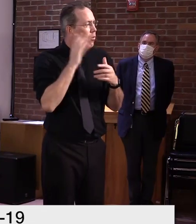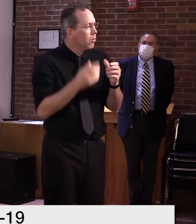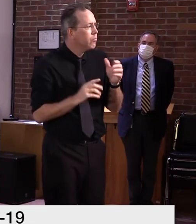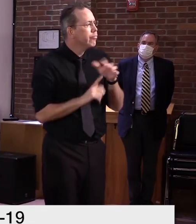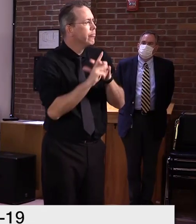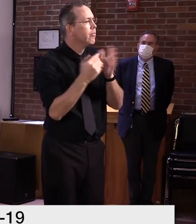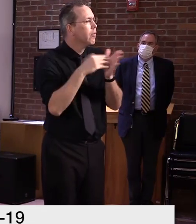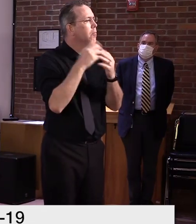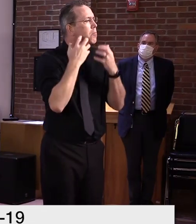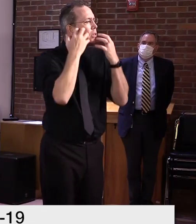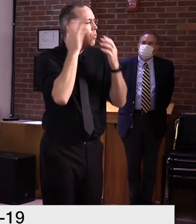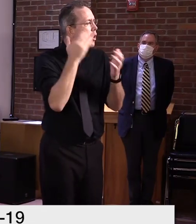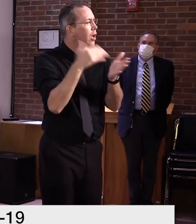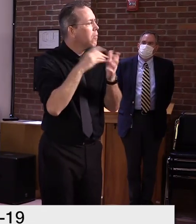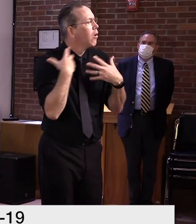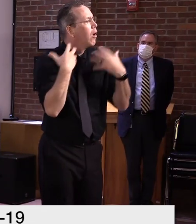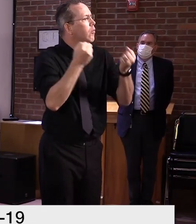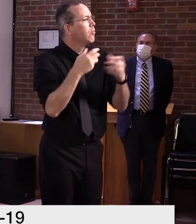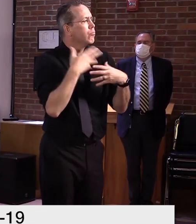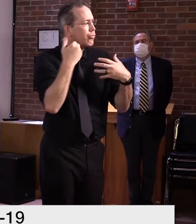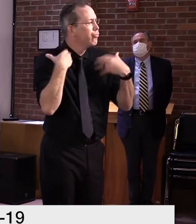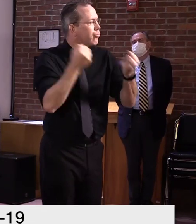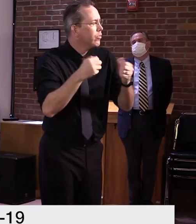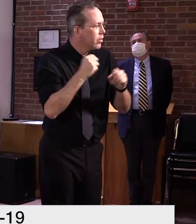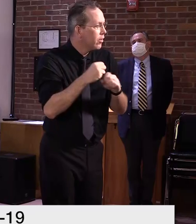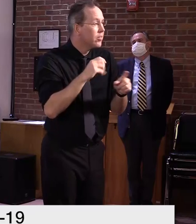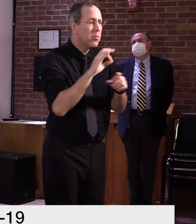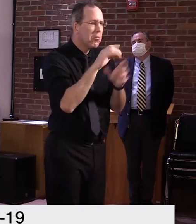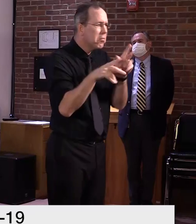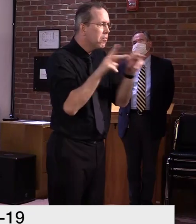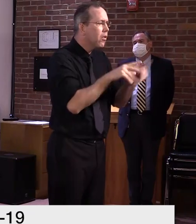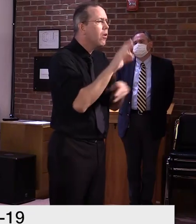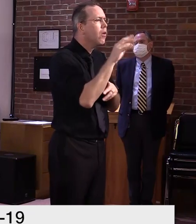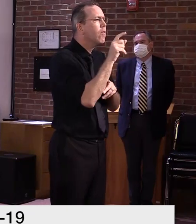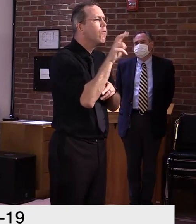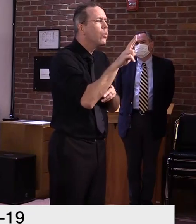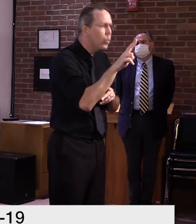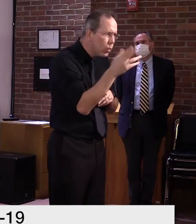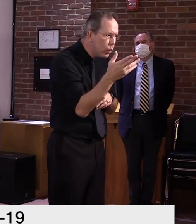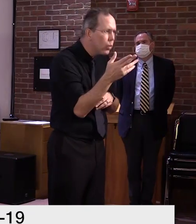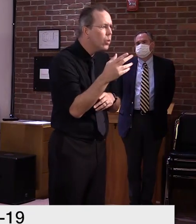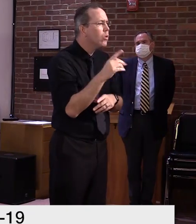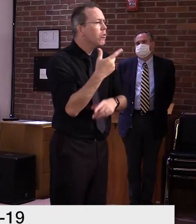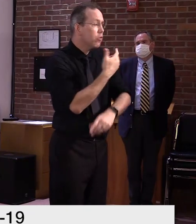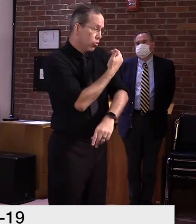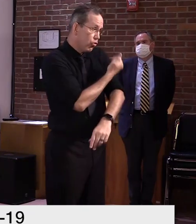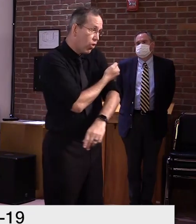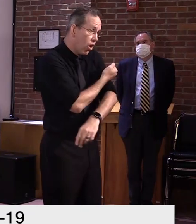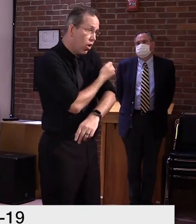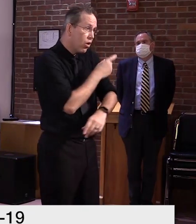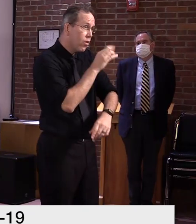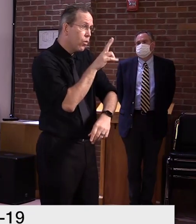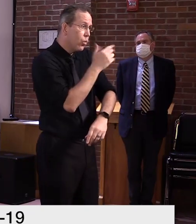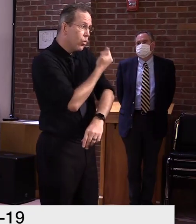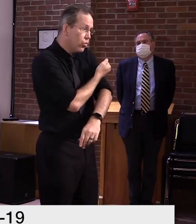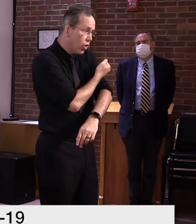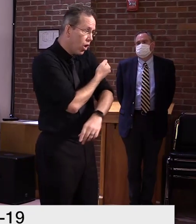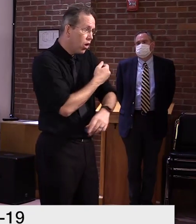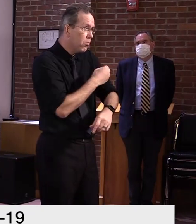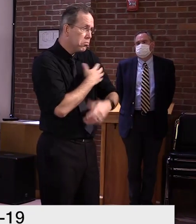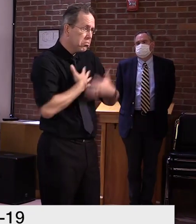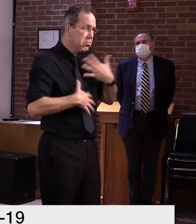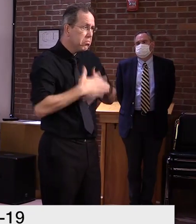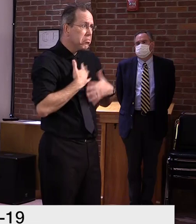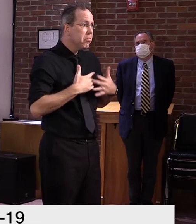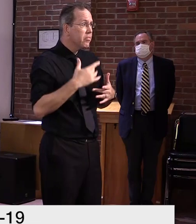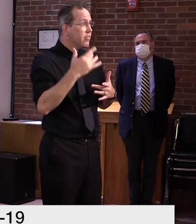uh, they're less robust, they don't last as long, they, um, don't protect very well against future infections and that's partly why we